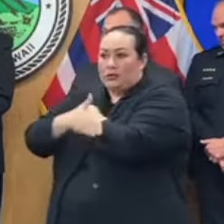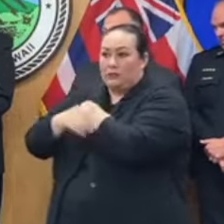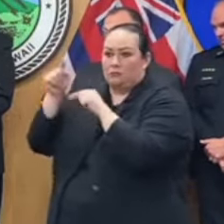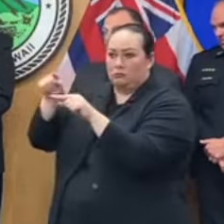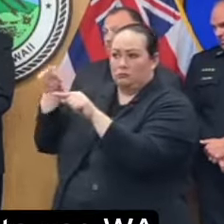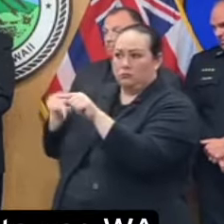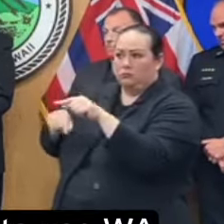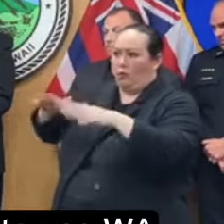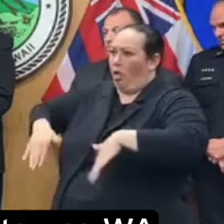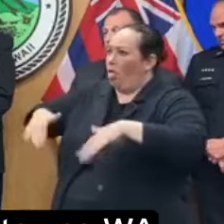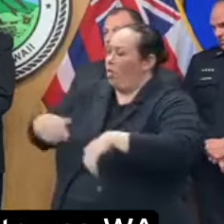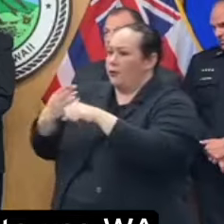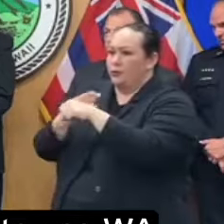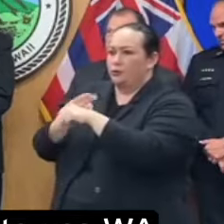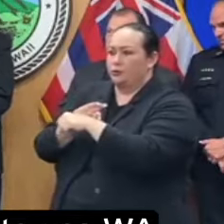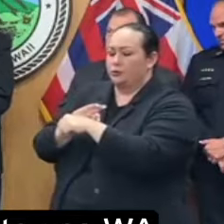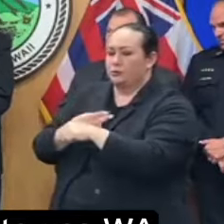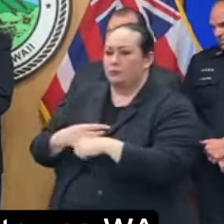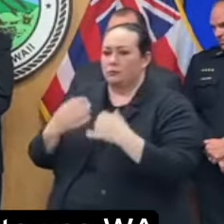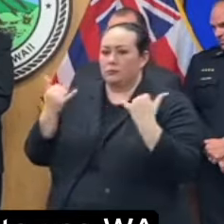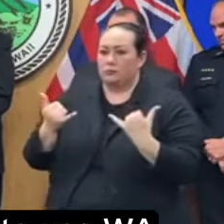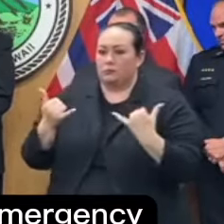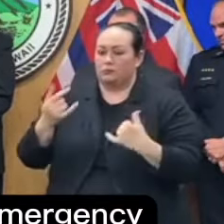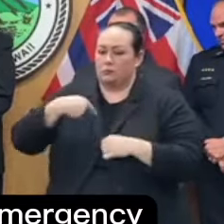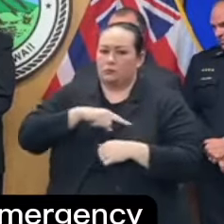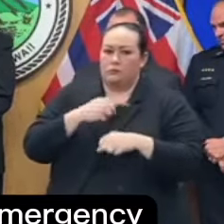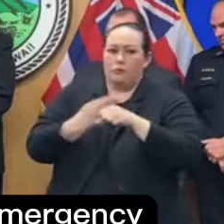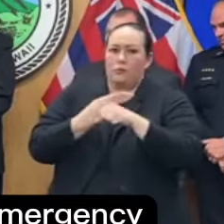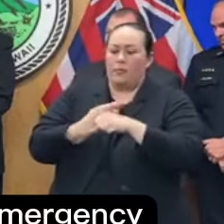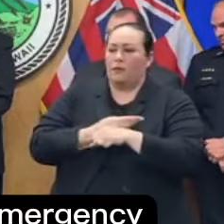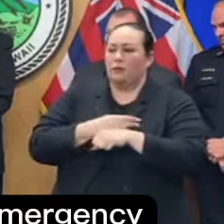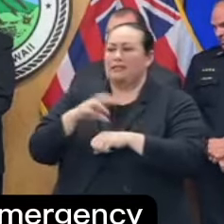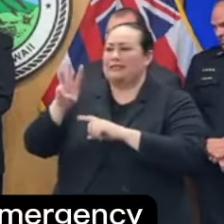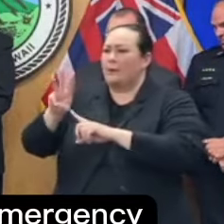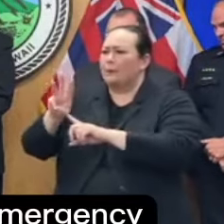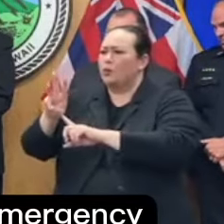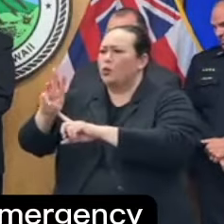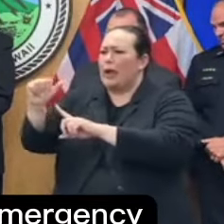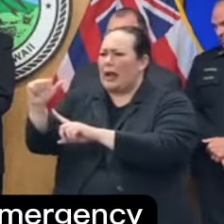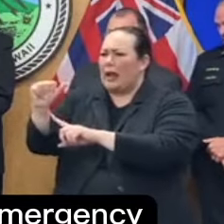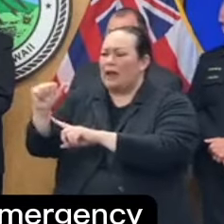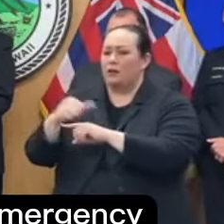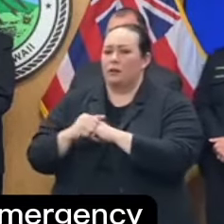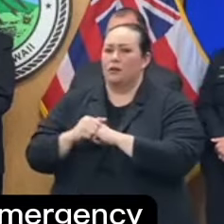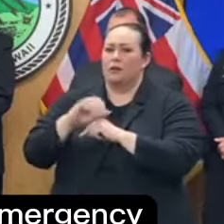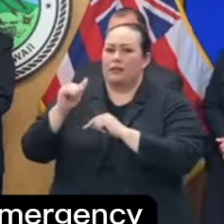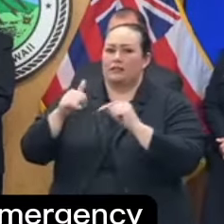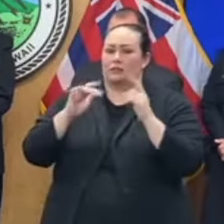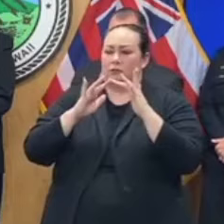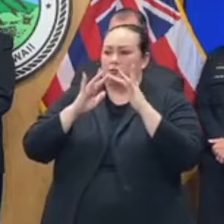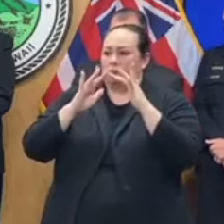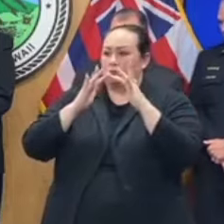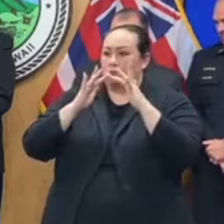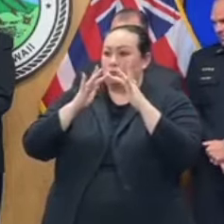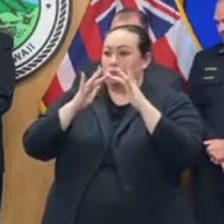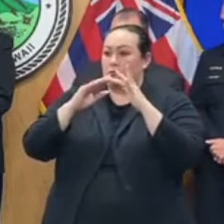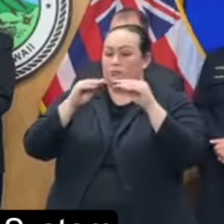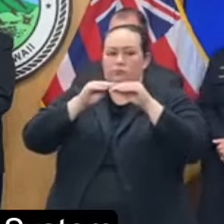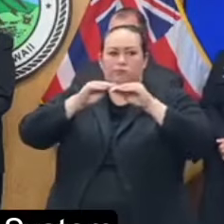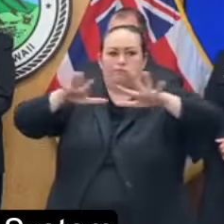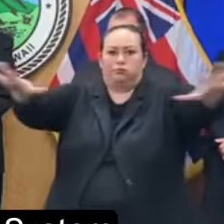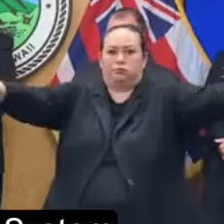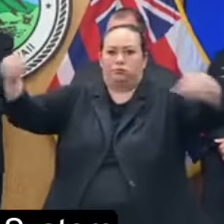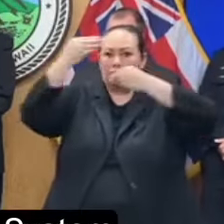In this case, our internal protocol is to use WEA, which is the Wireless Emergency Alert System, and the EAS,